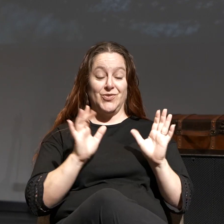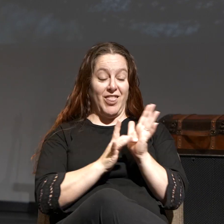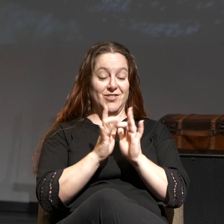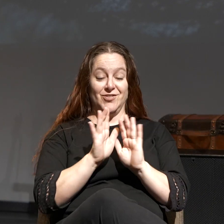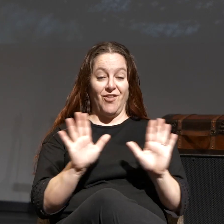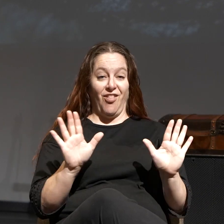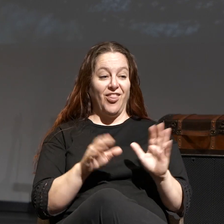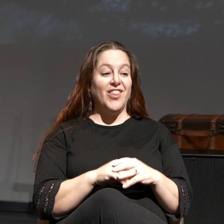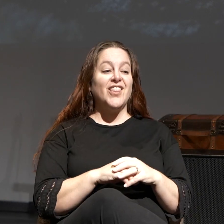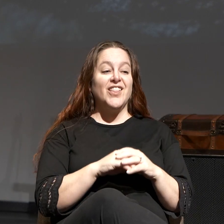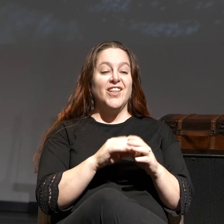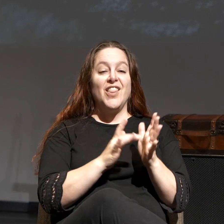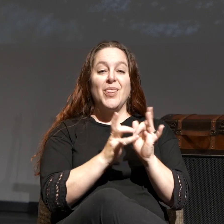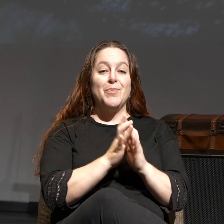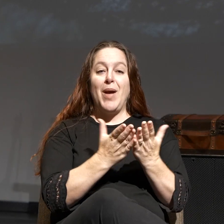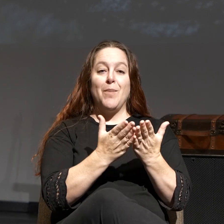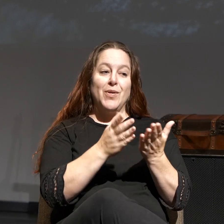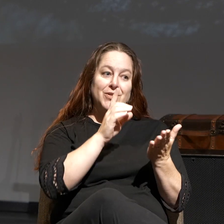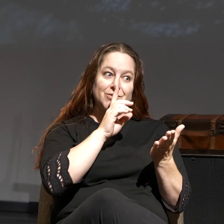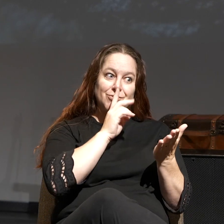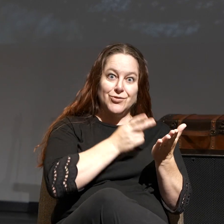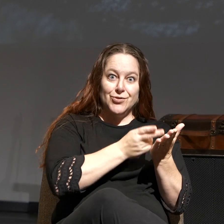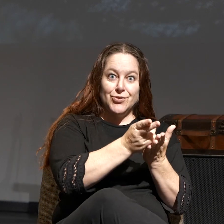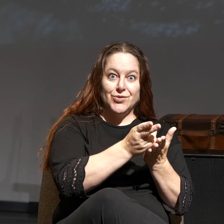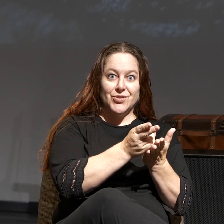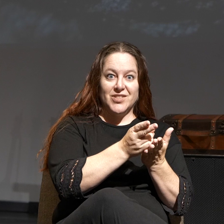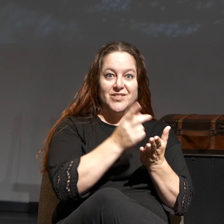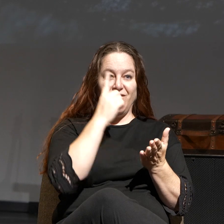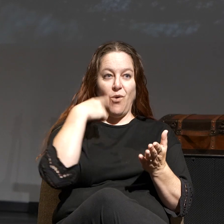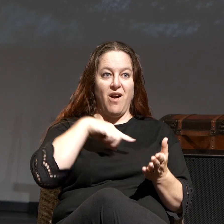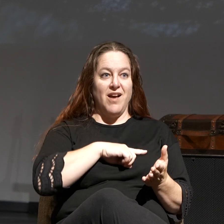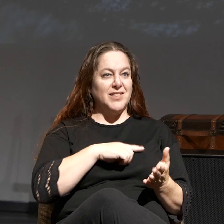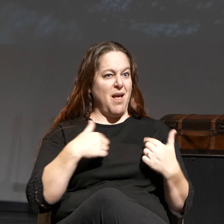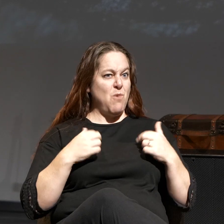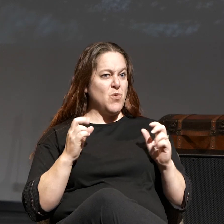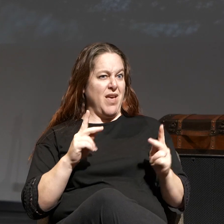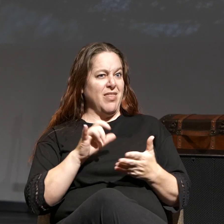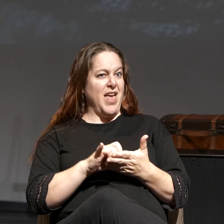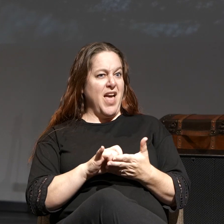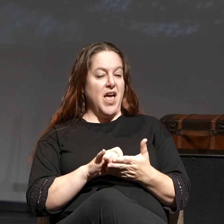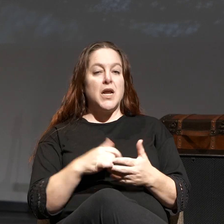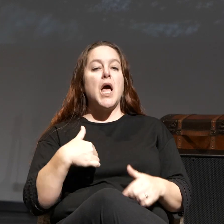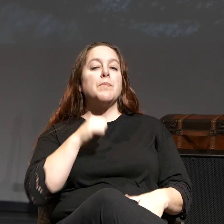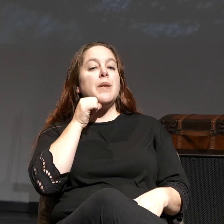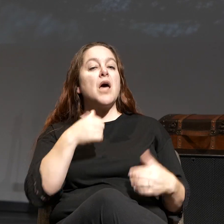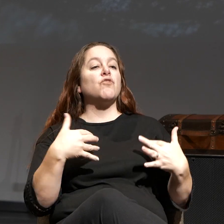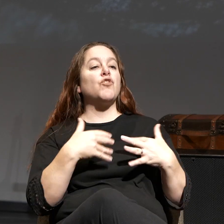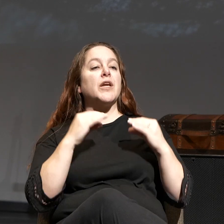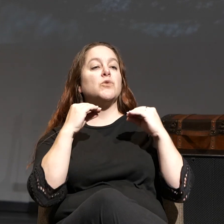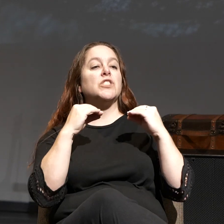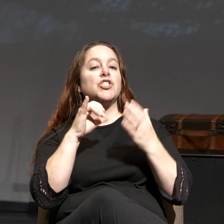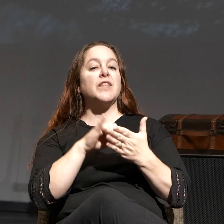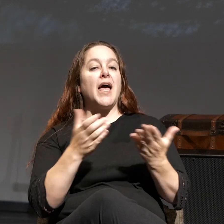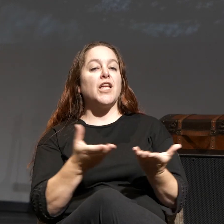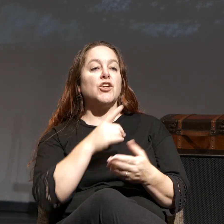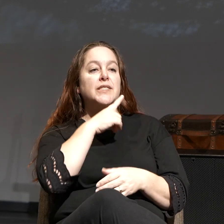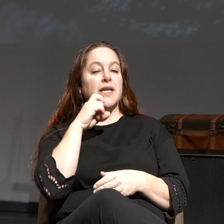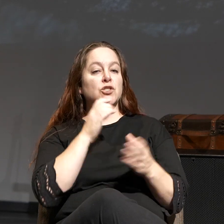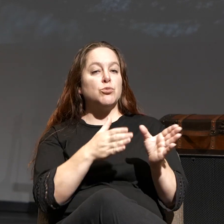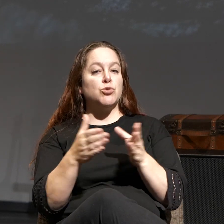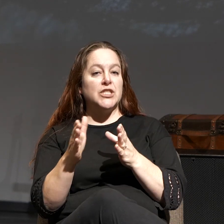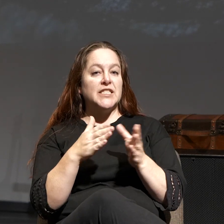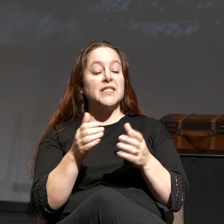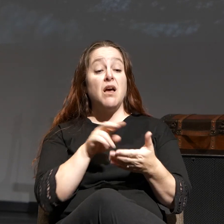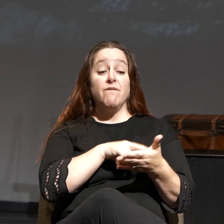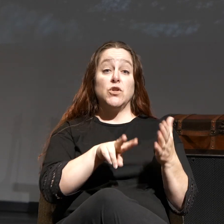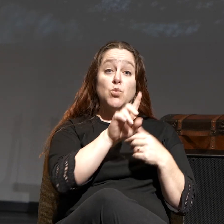does life, and the Bible is very truthful to us, and I'm okay with that, and we're not afraid of teaching that here at Desert Breeze. And you can see in